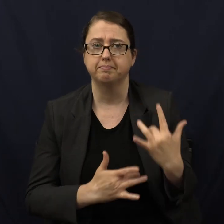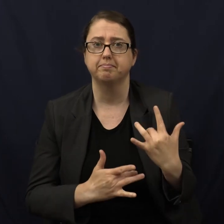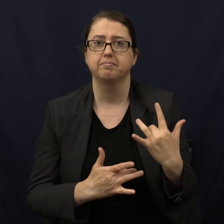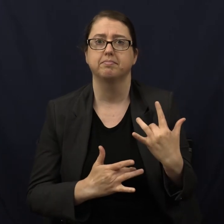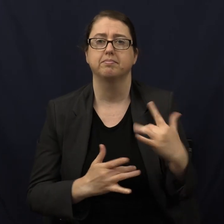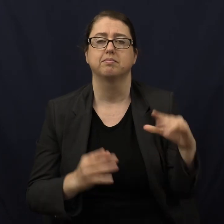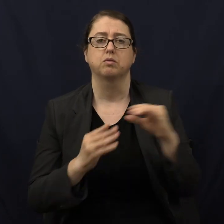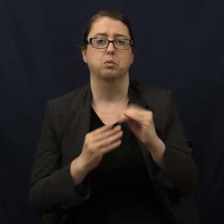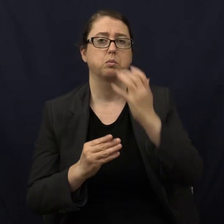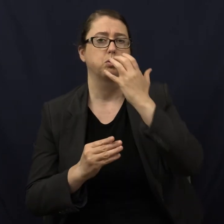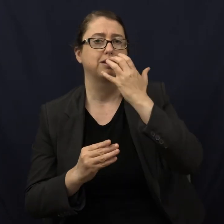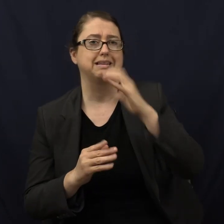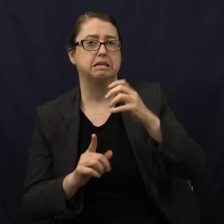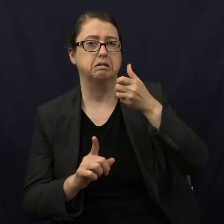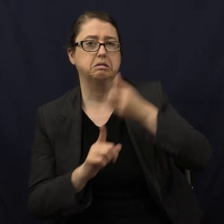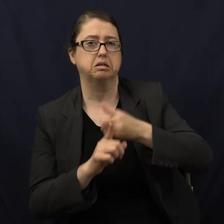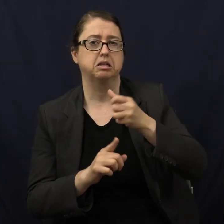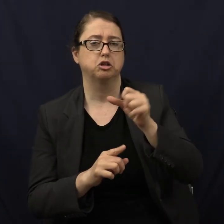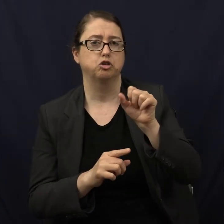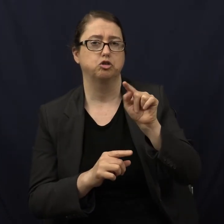get heat stroke in?